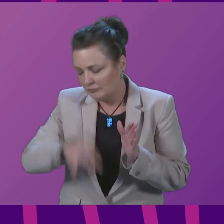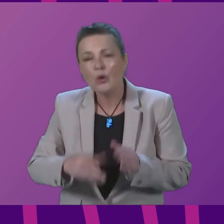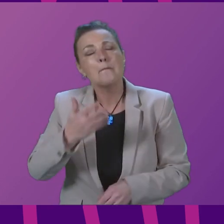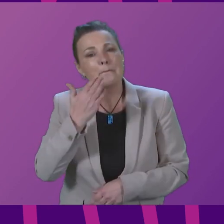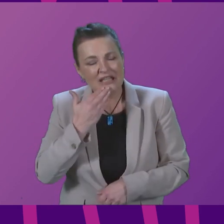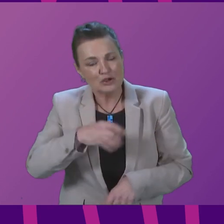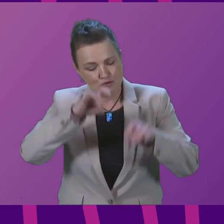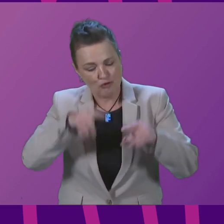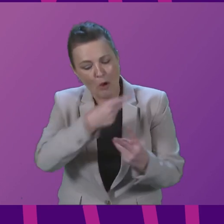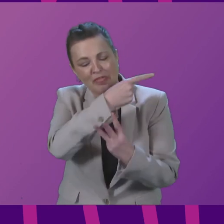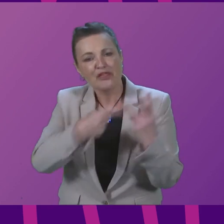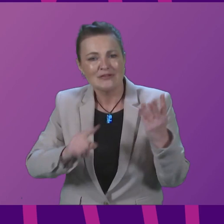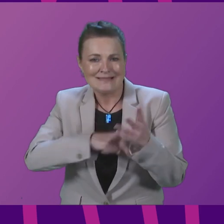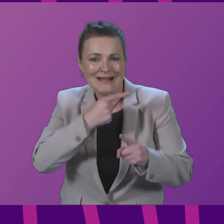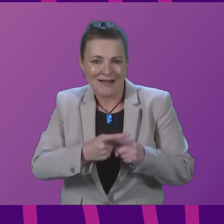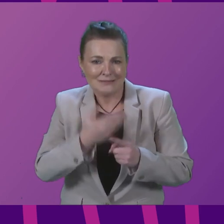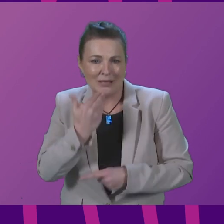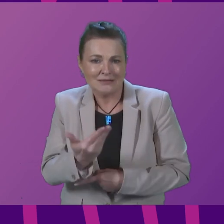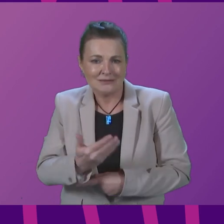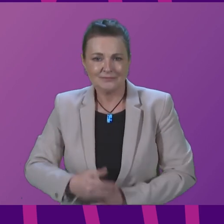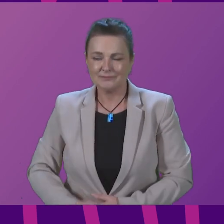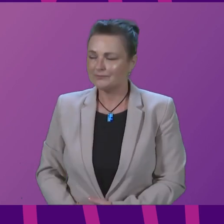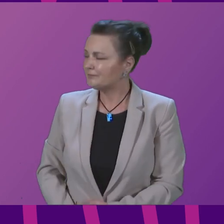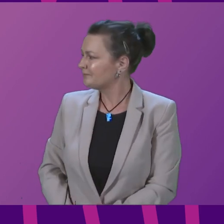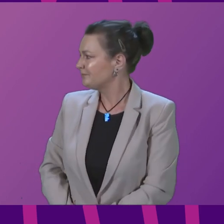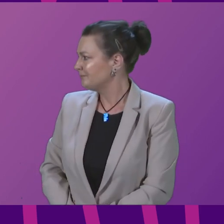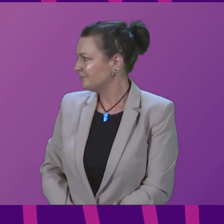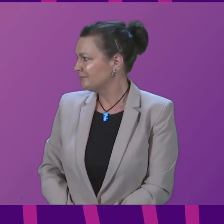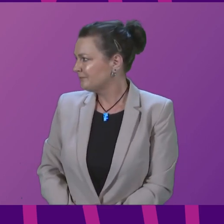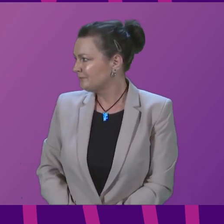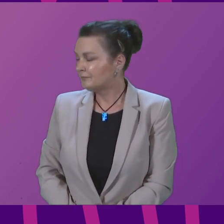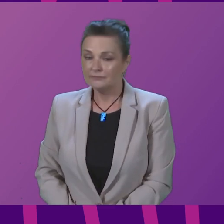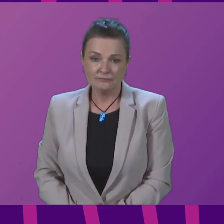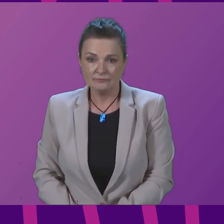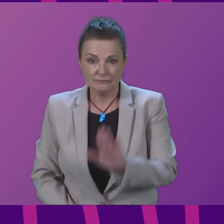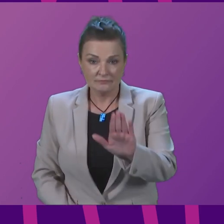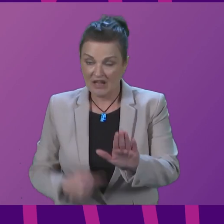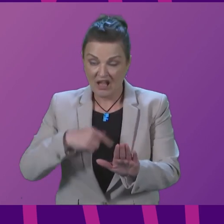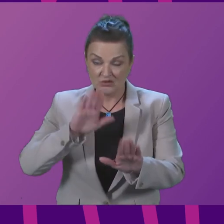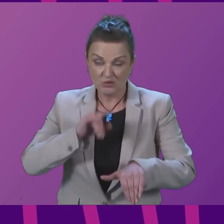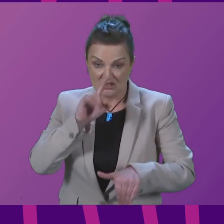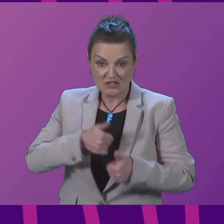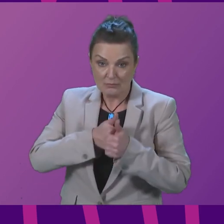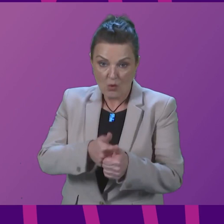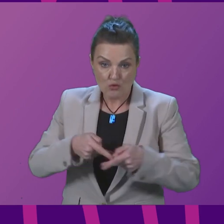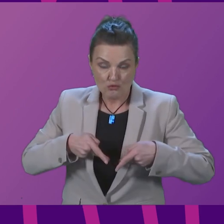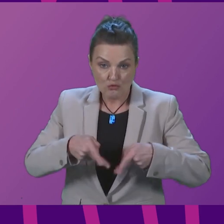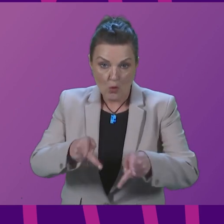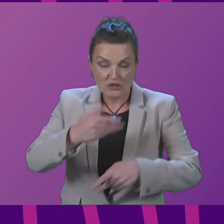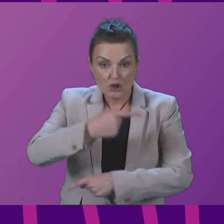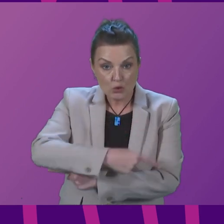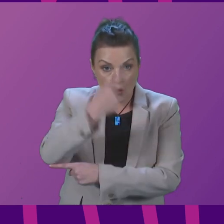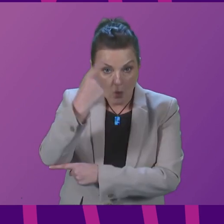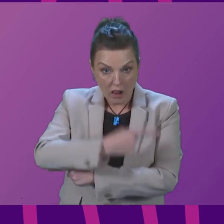First Minister, I don't support road tolls. But I do support local